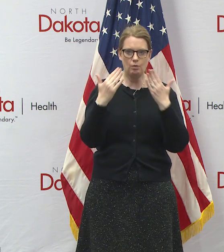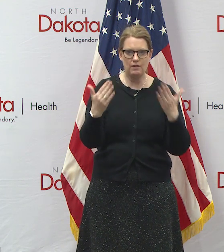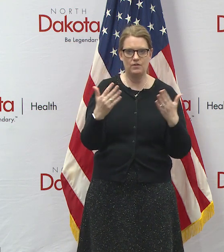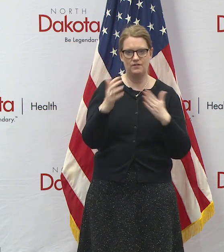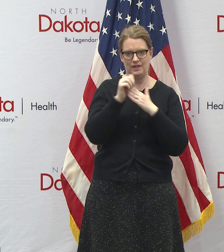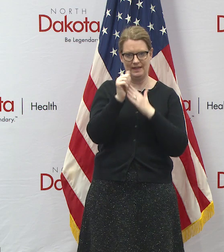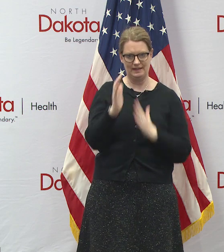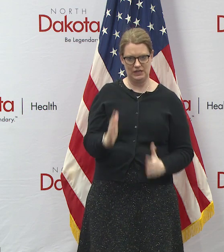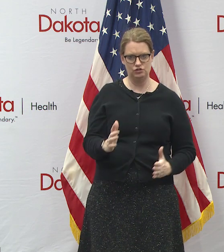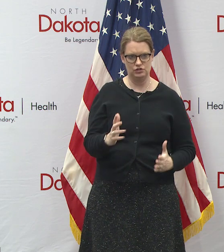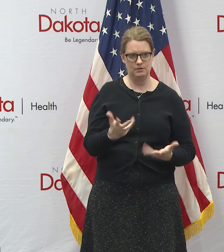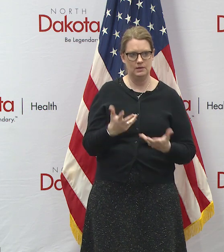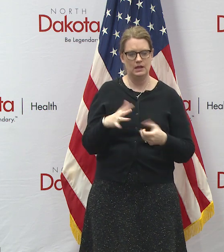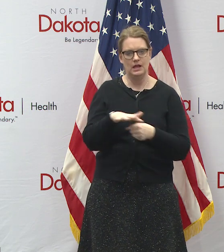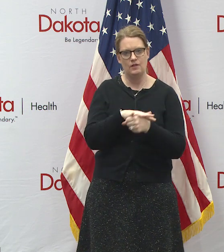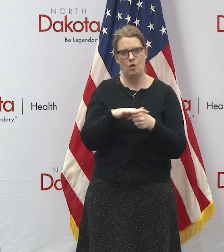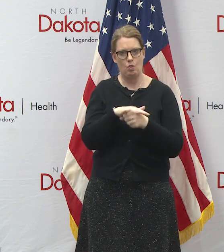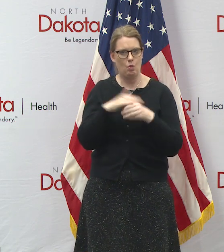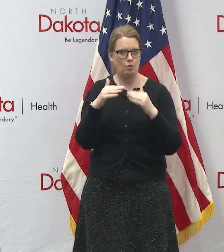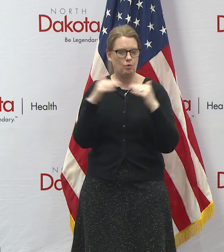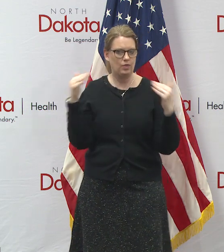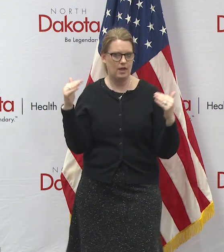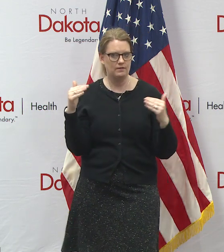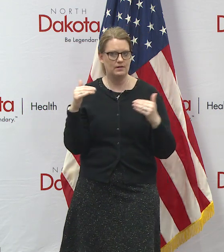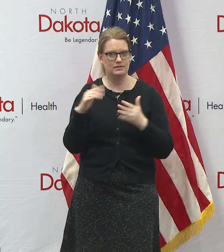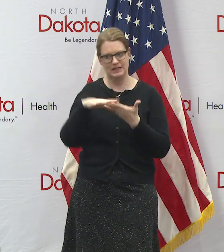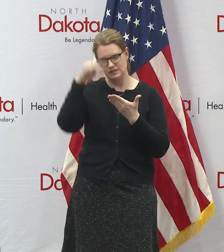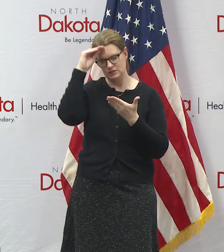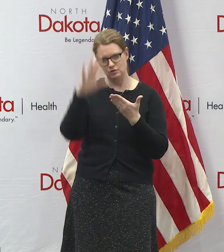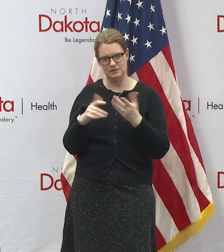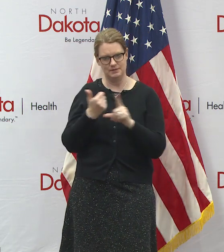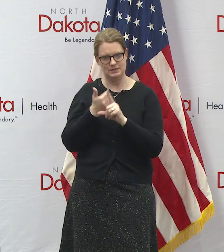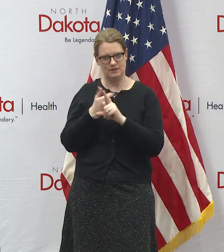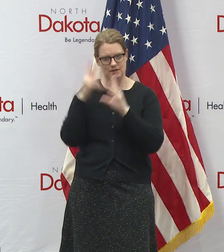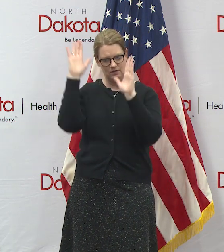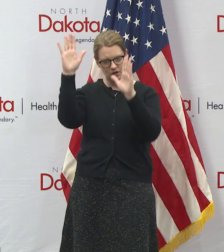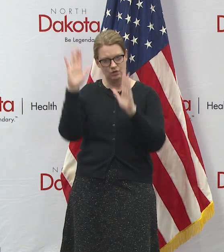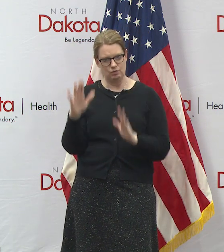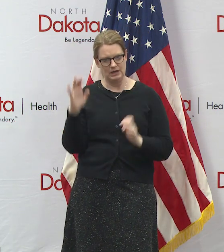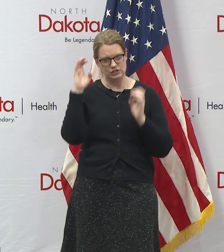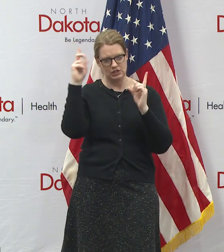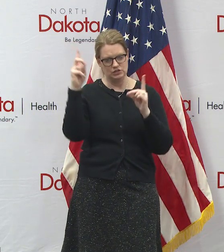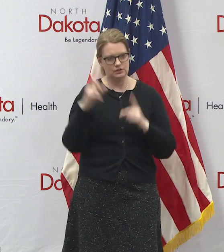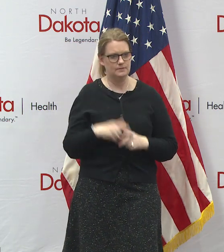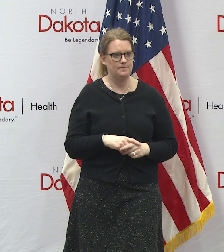that's happening at the local level to make sure our students get a great education during this interesting time